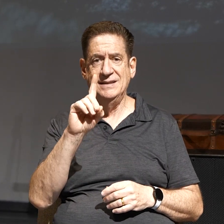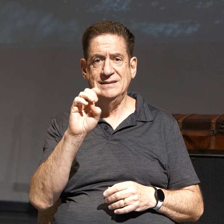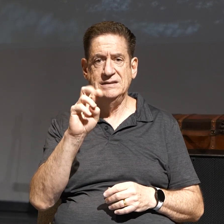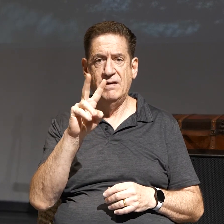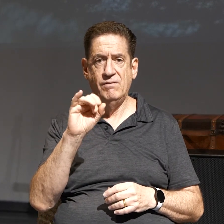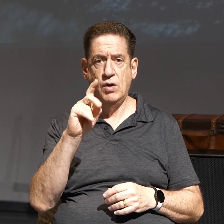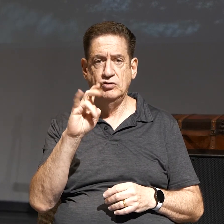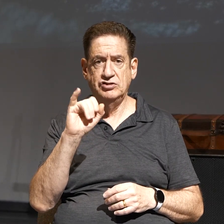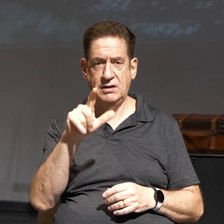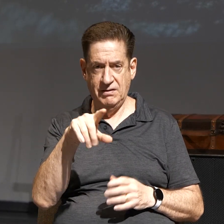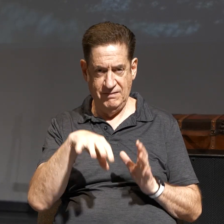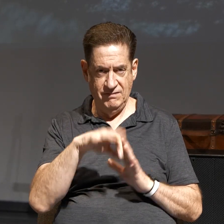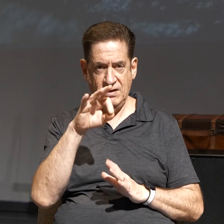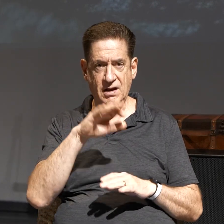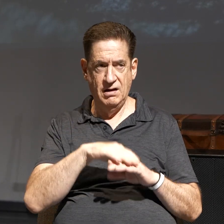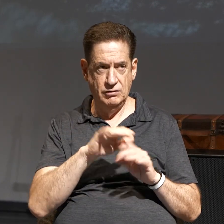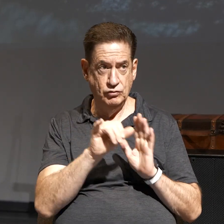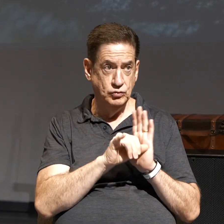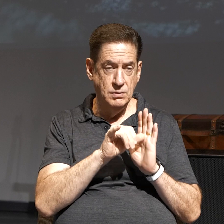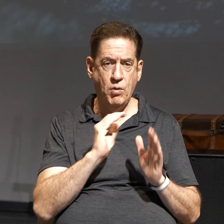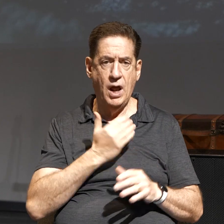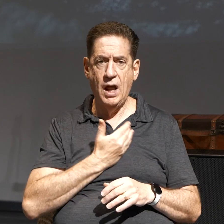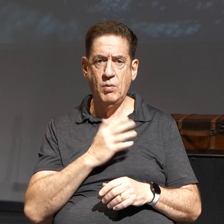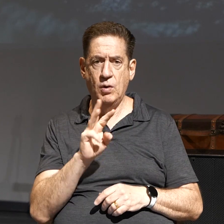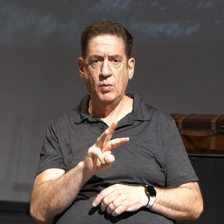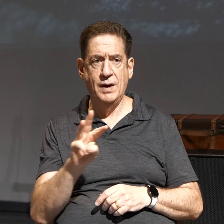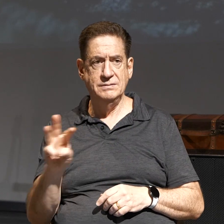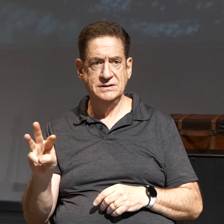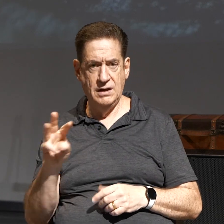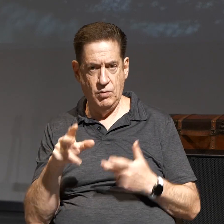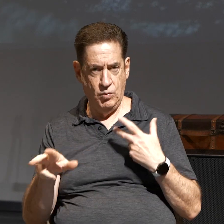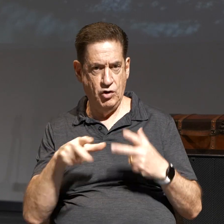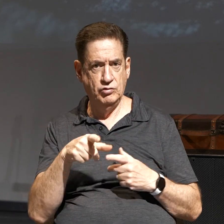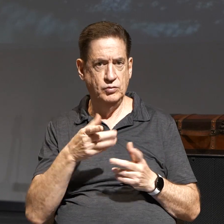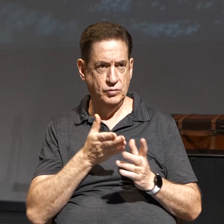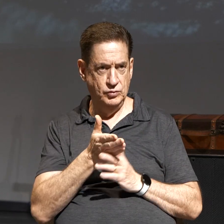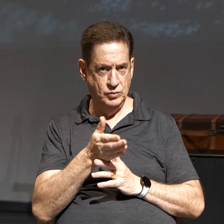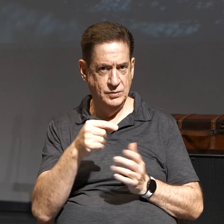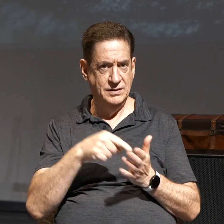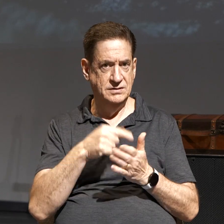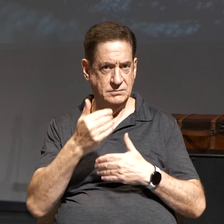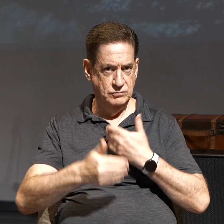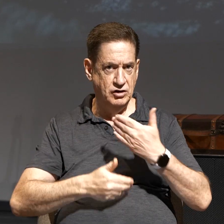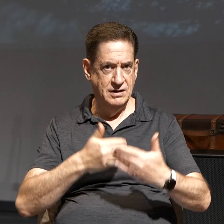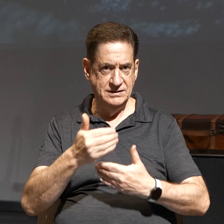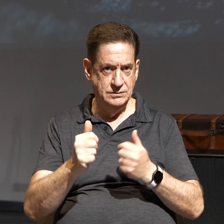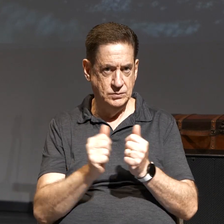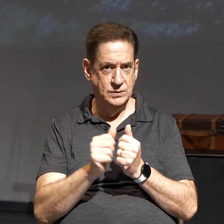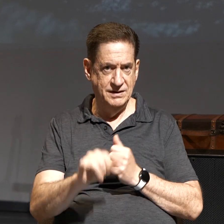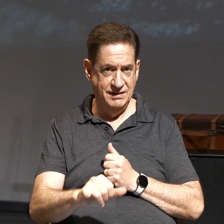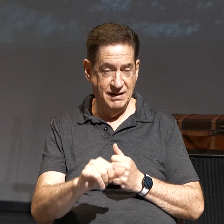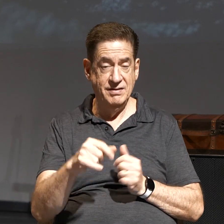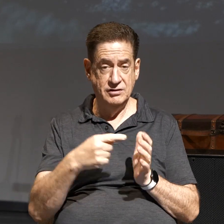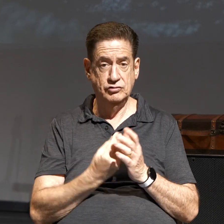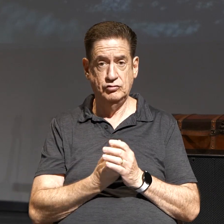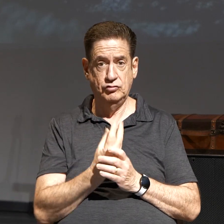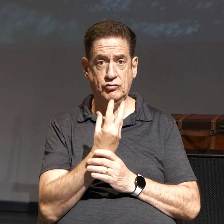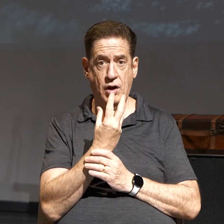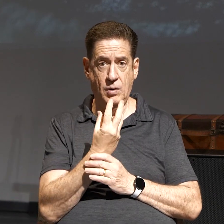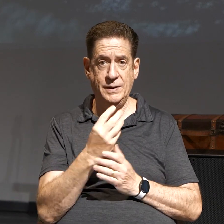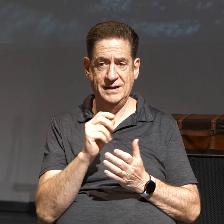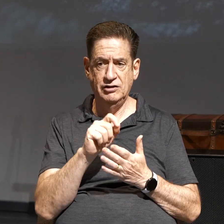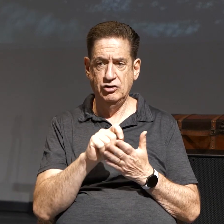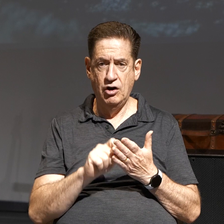YouTube or our website. It'll walk you through kind of…you can use this process with that. So this is the growing notes. Using